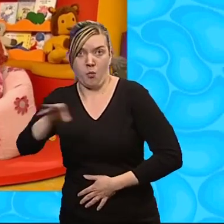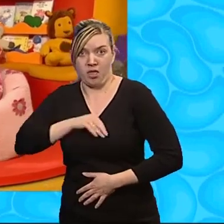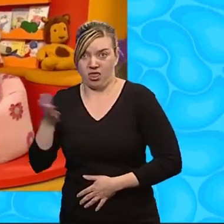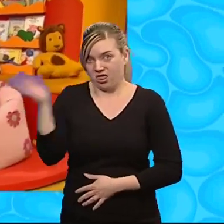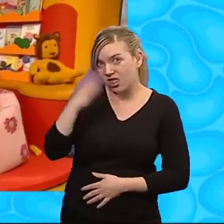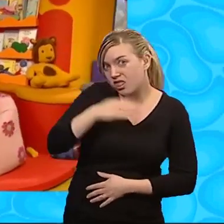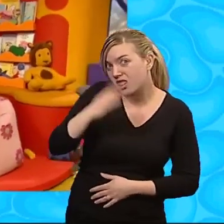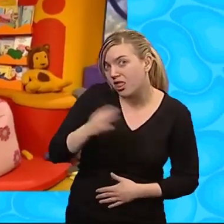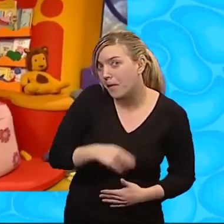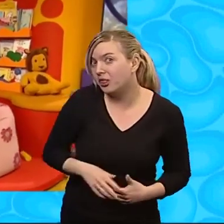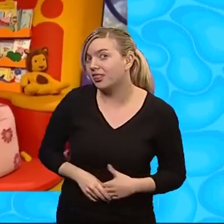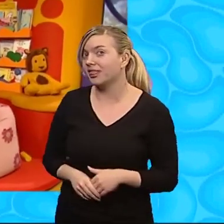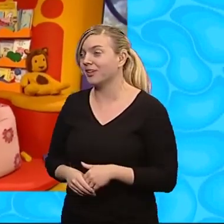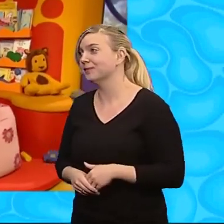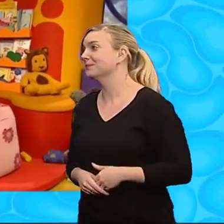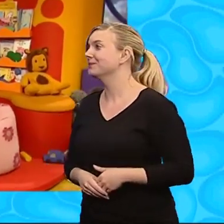me. Come on.